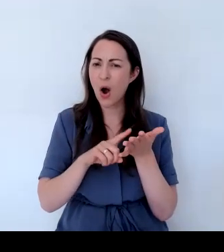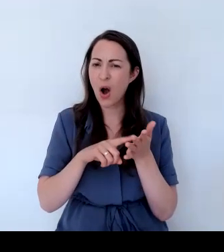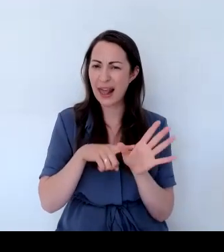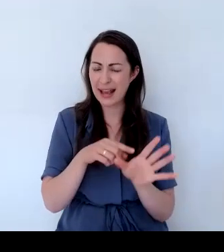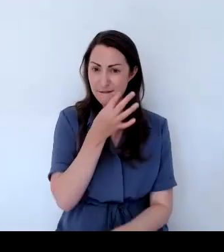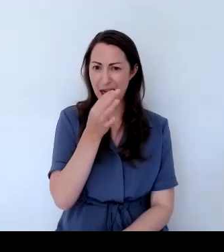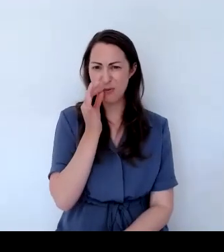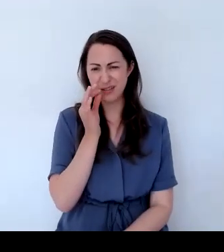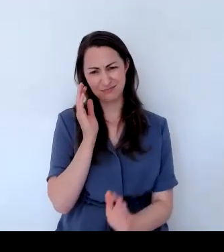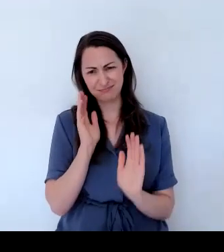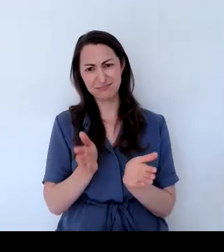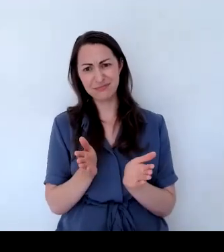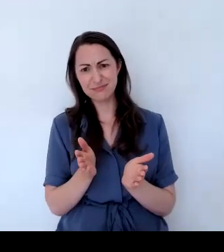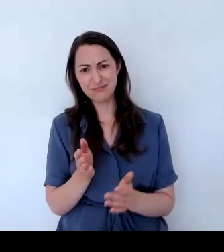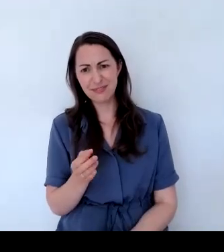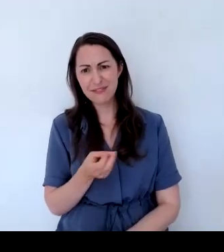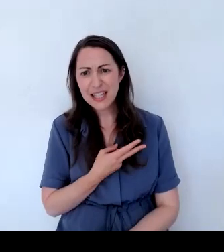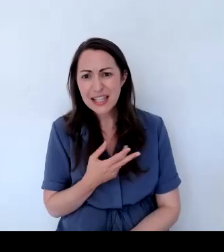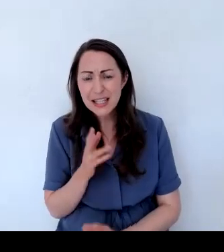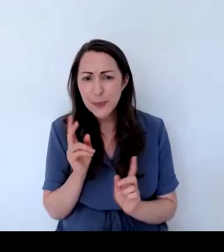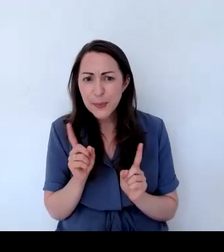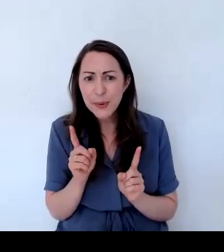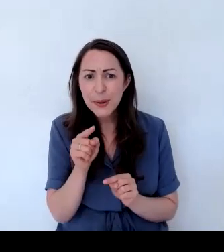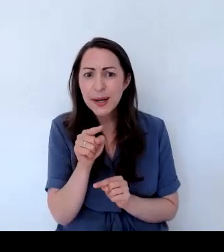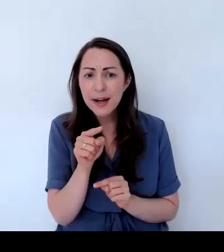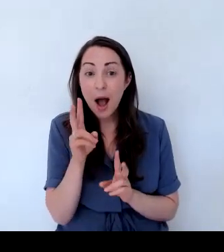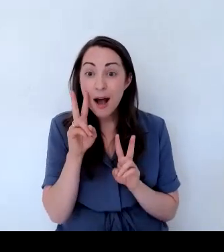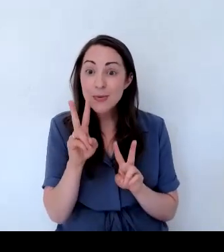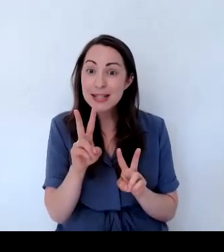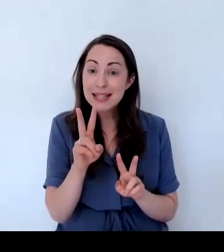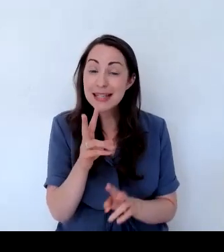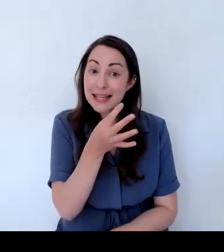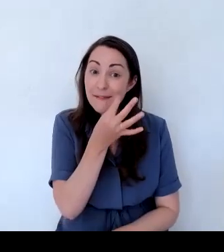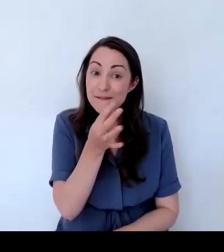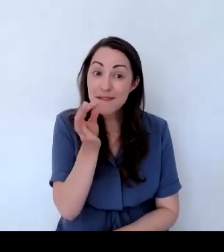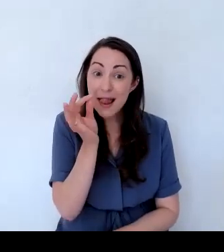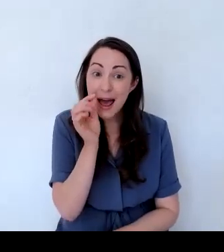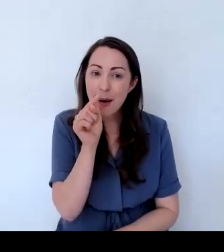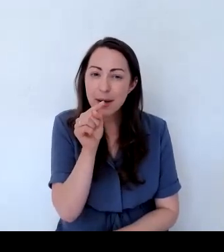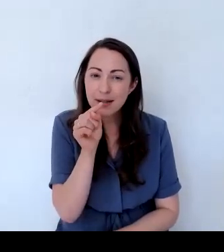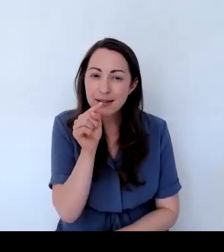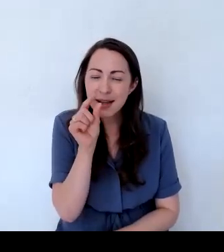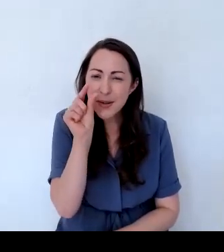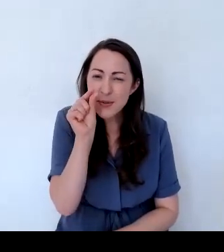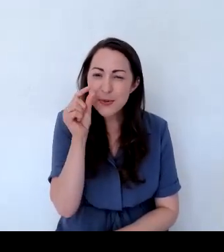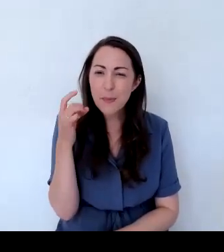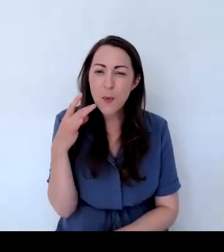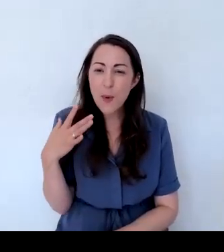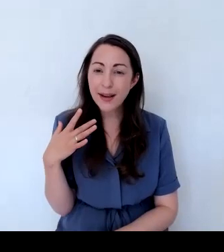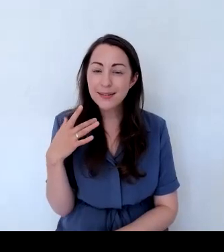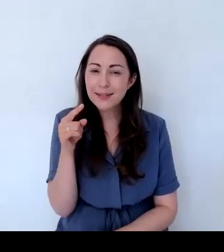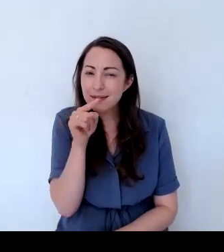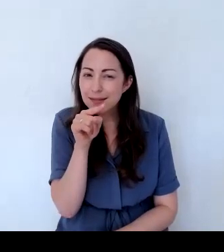are flowering. And this is the flower. This is the holly flower. Can you see that little white flower with the green centre?